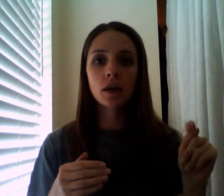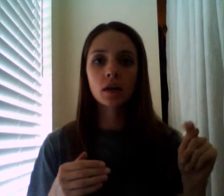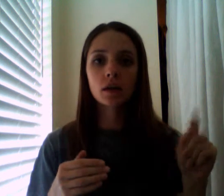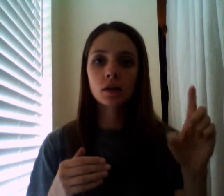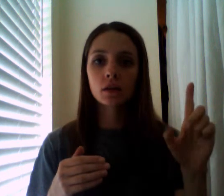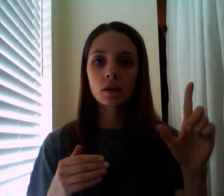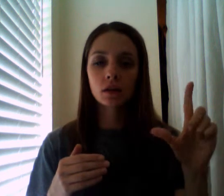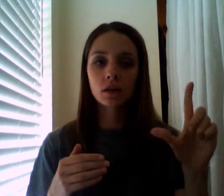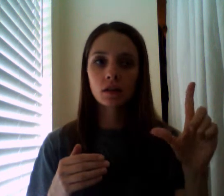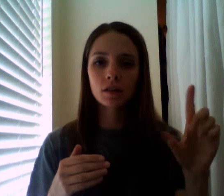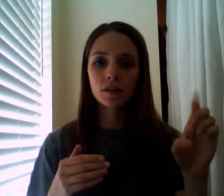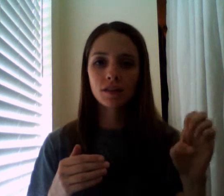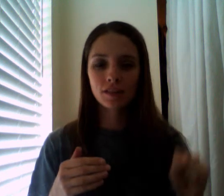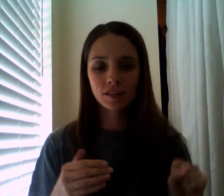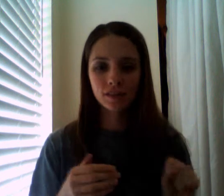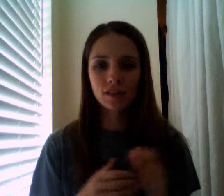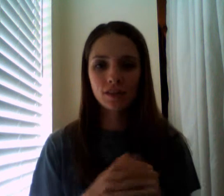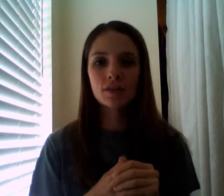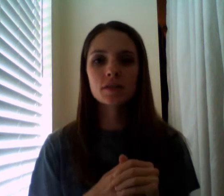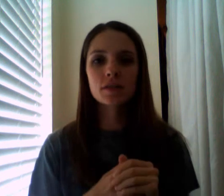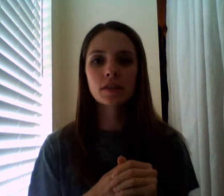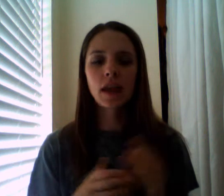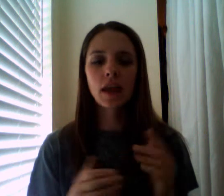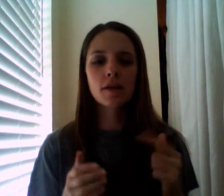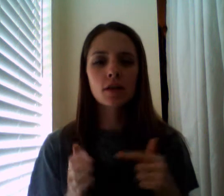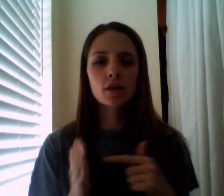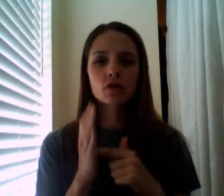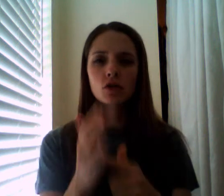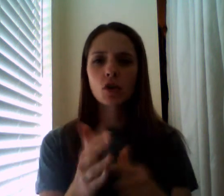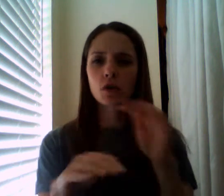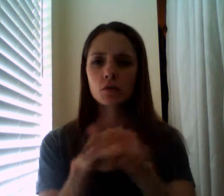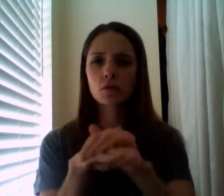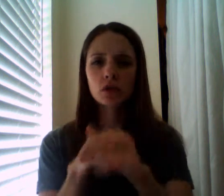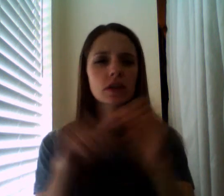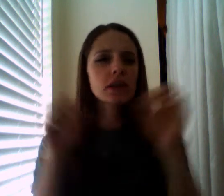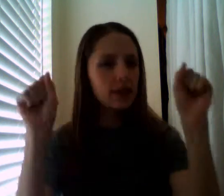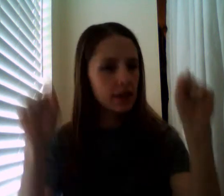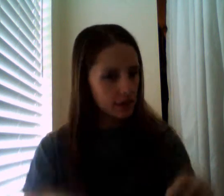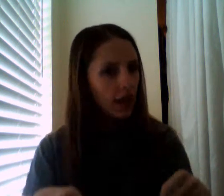fight and the British aren't going to get this done so easily any questions